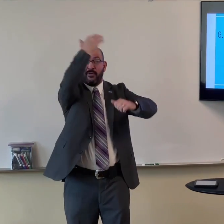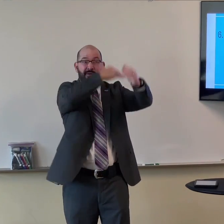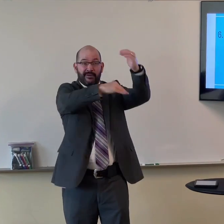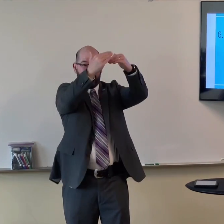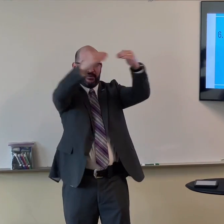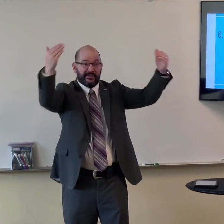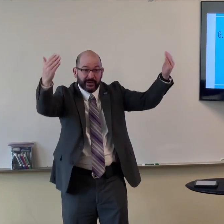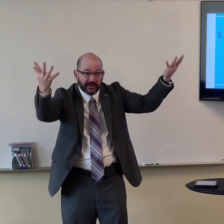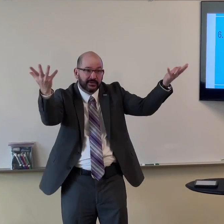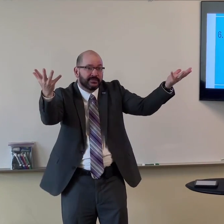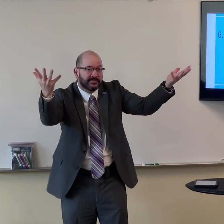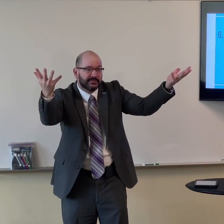Going to heaven.